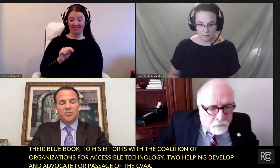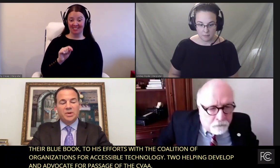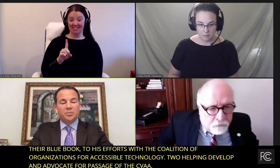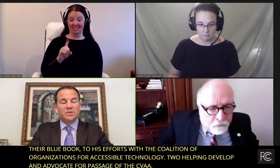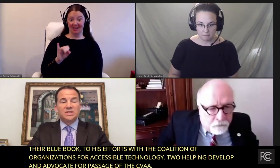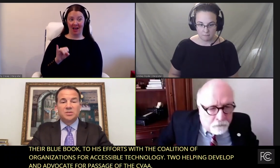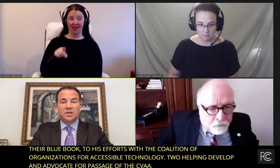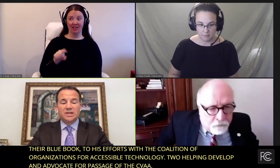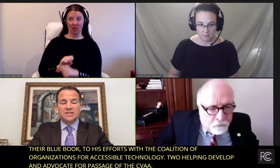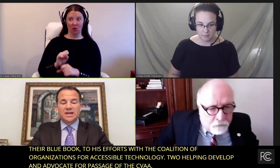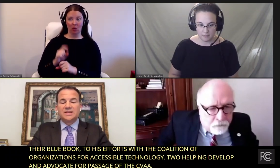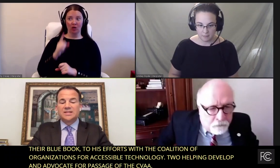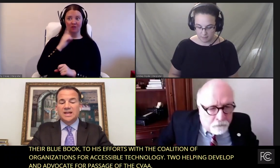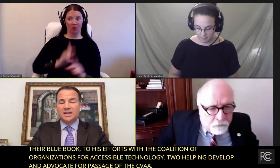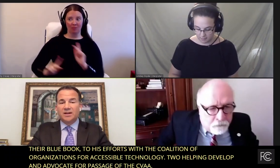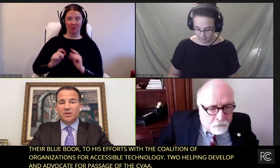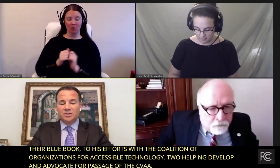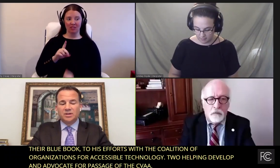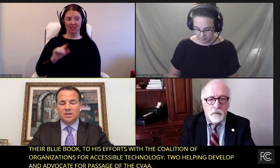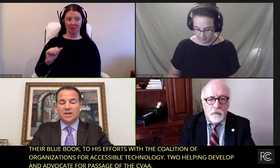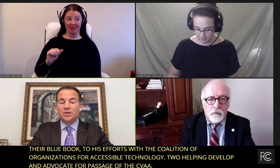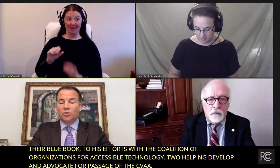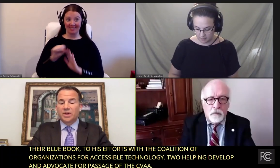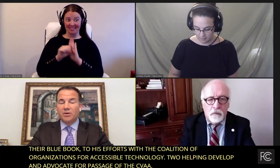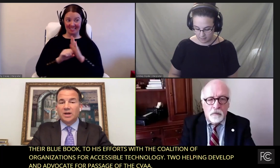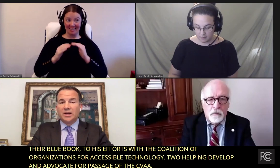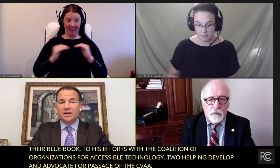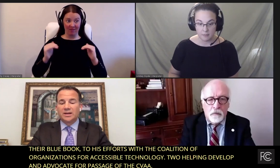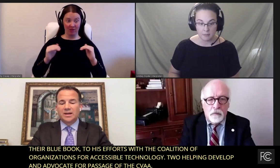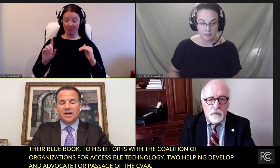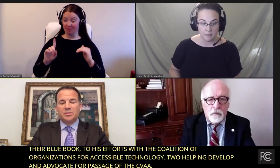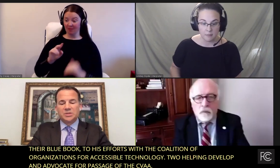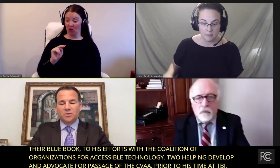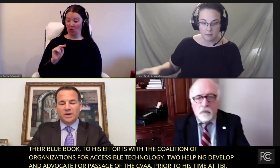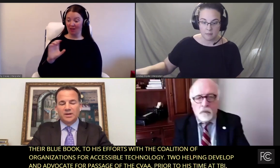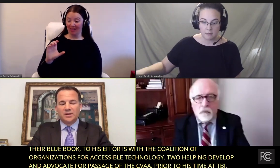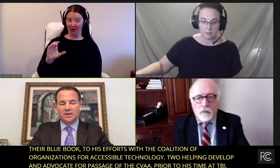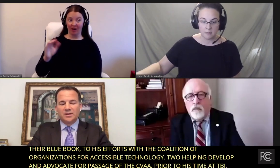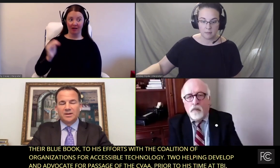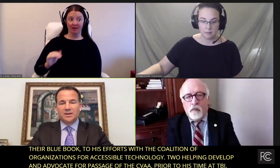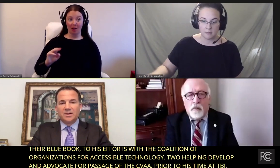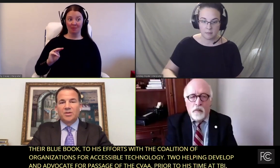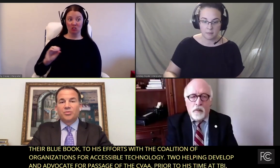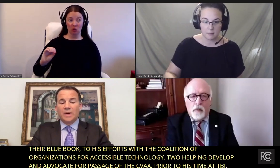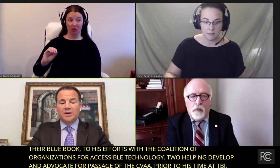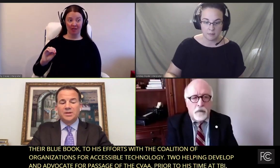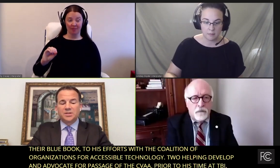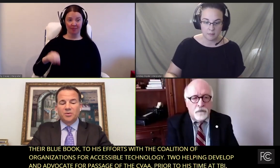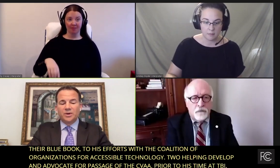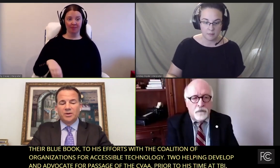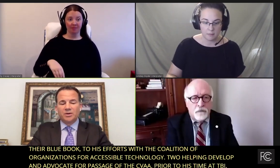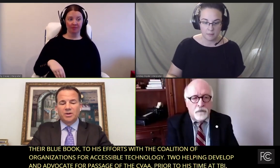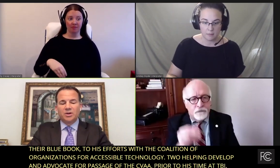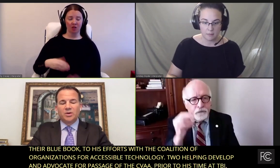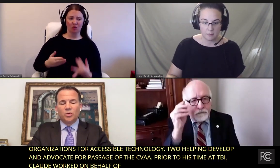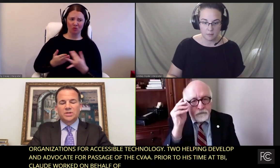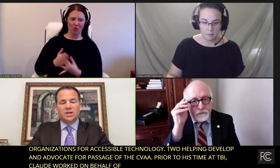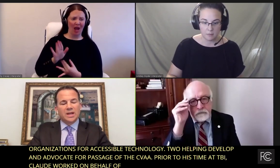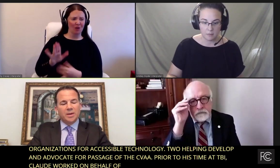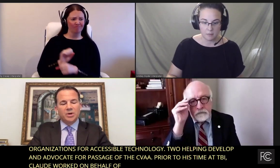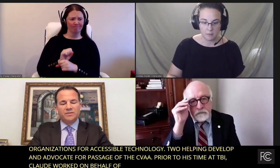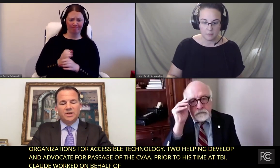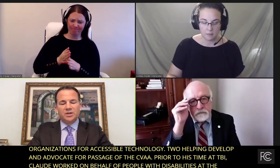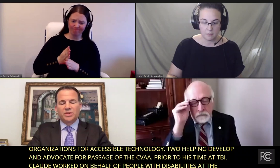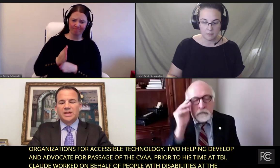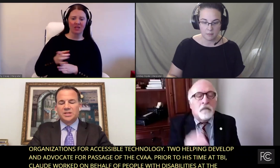worked on behalf of people with disabilities at the state level in North Carolina and Missouri. Throughout his career, Claude